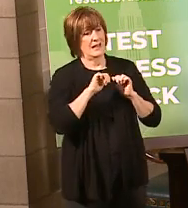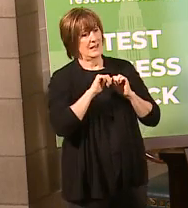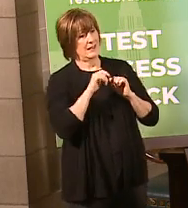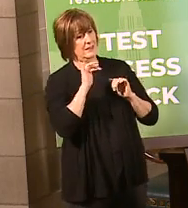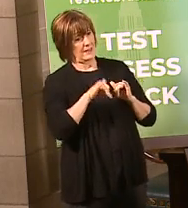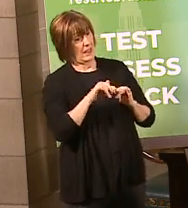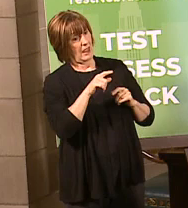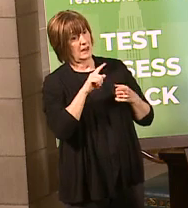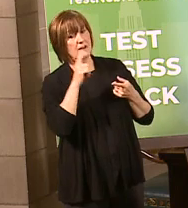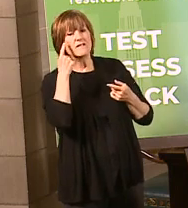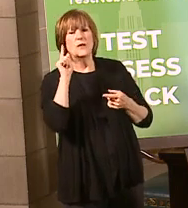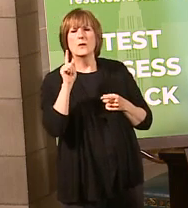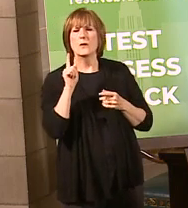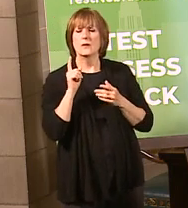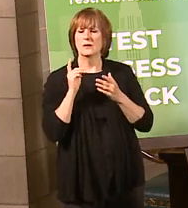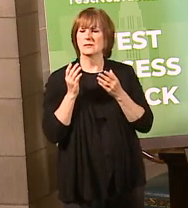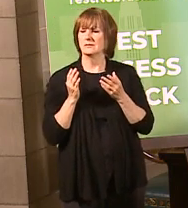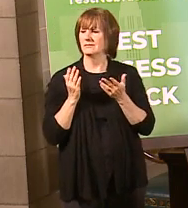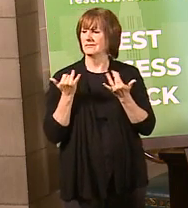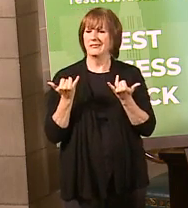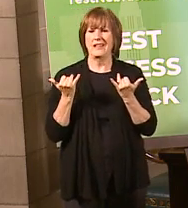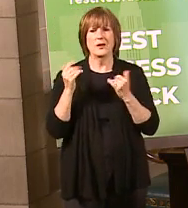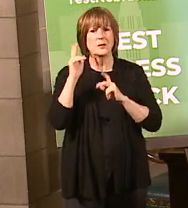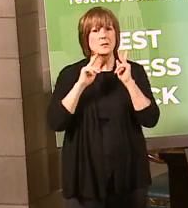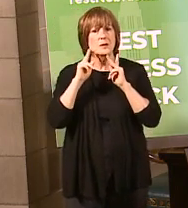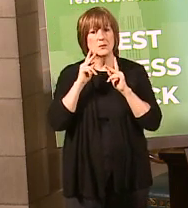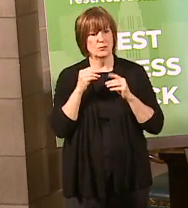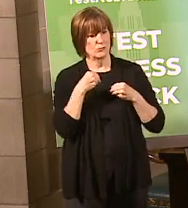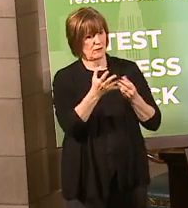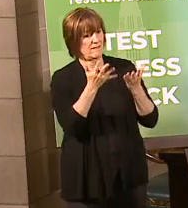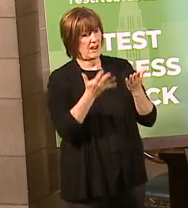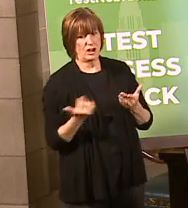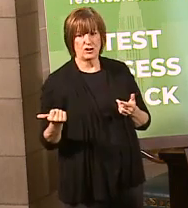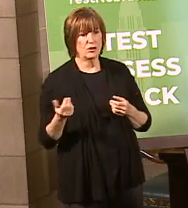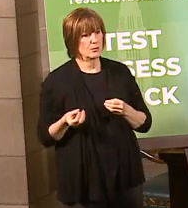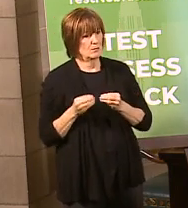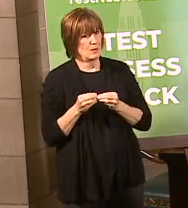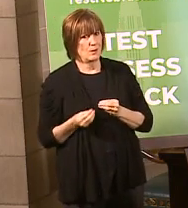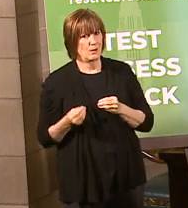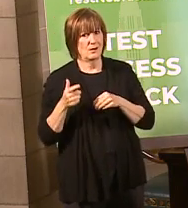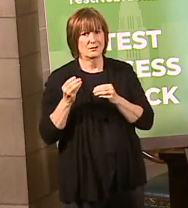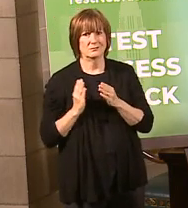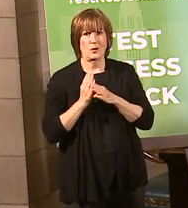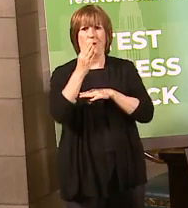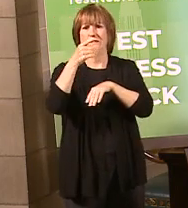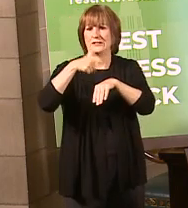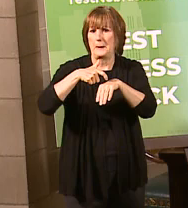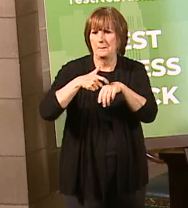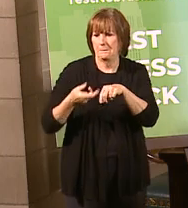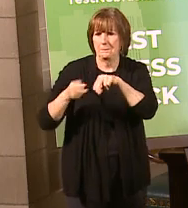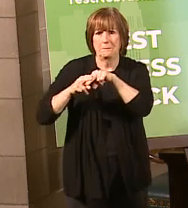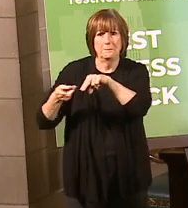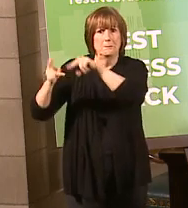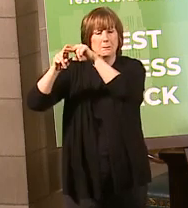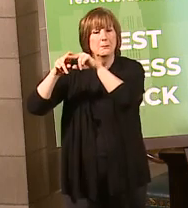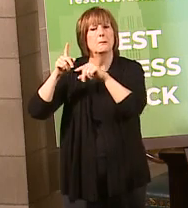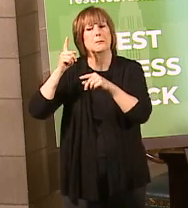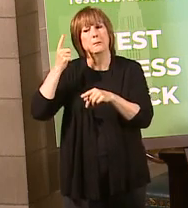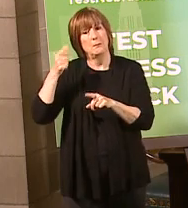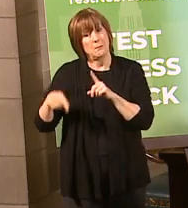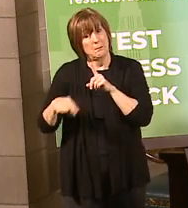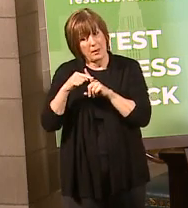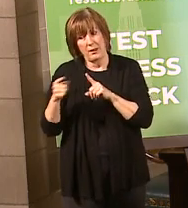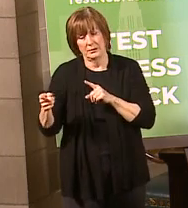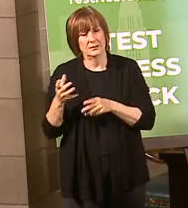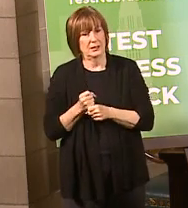account for the excess overtime that our providers out in the community are having to provide, as well as the increased cost that they're incurring